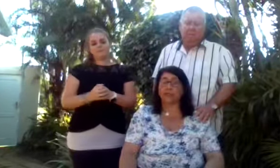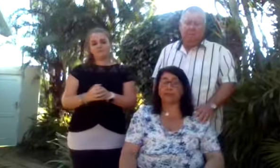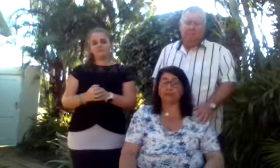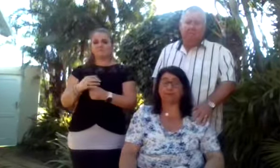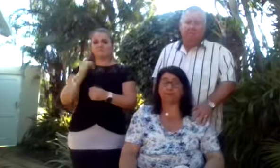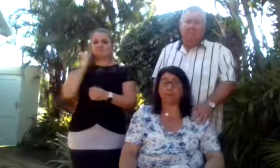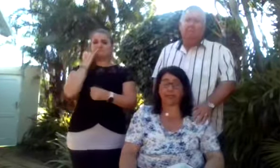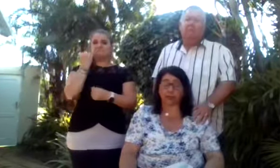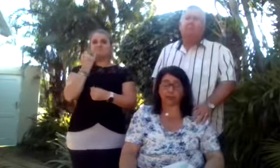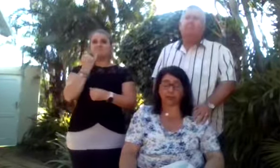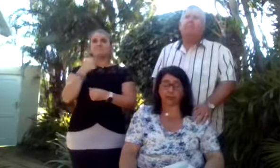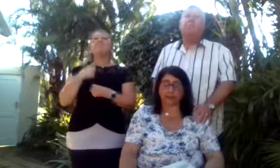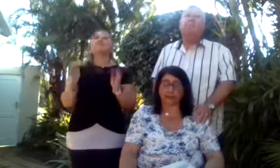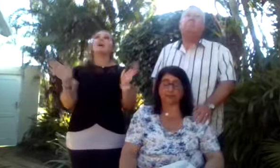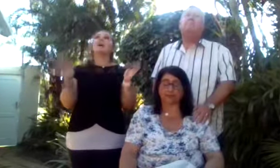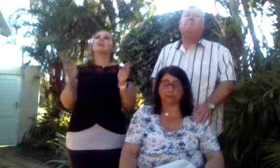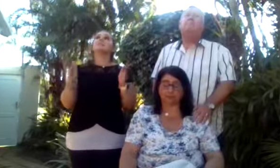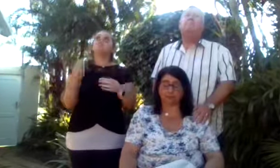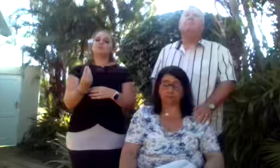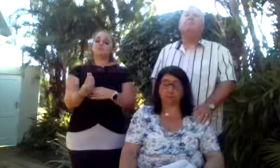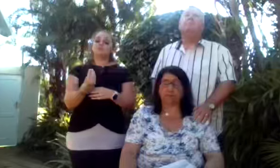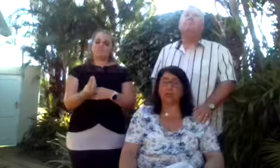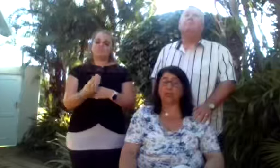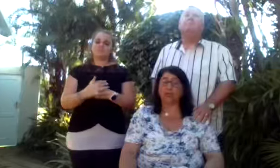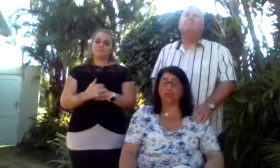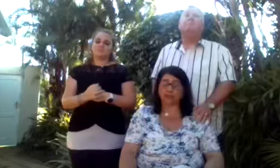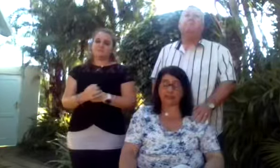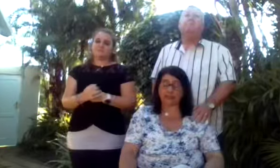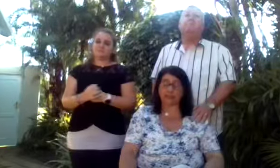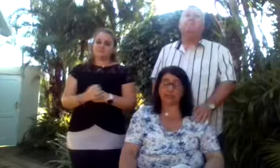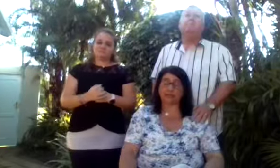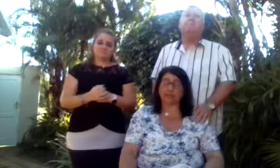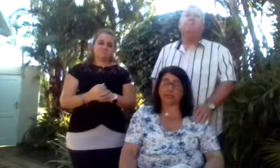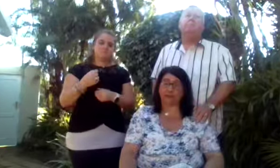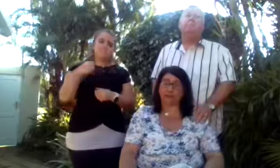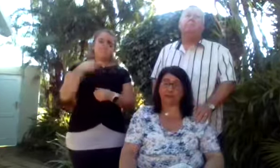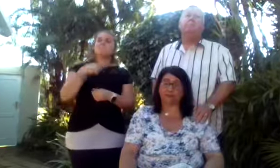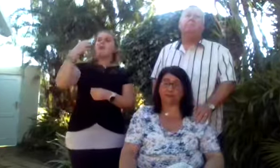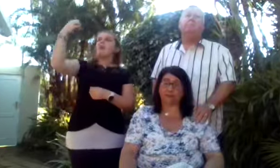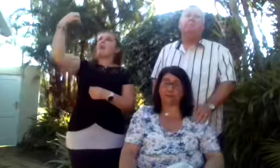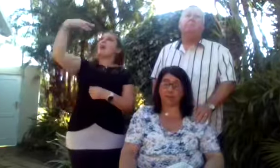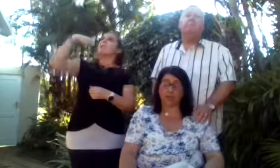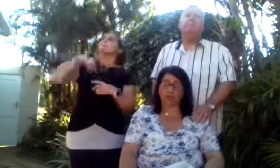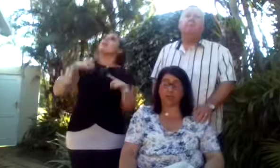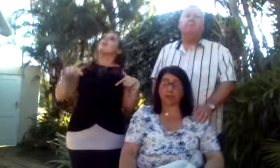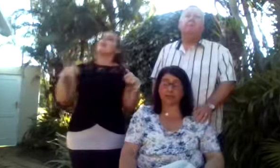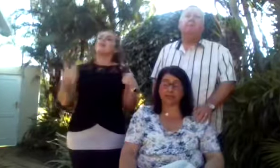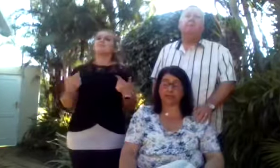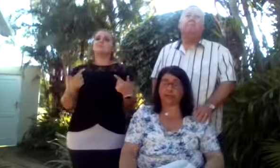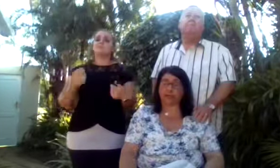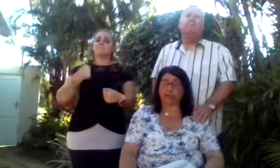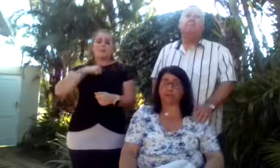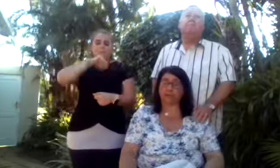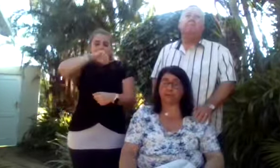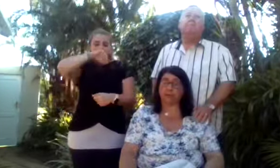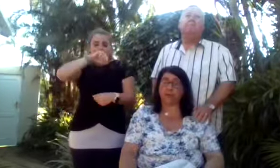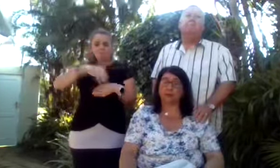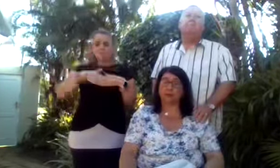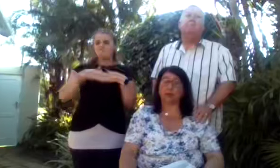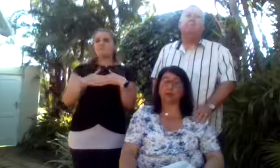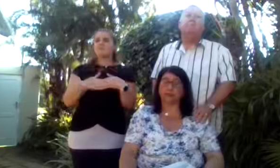Jessica, my angel child. She was the light of my life, my best friend,